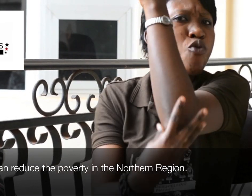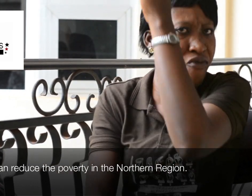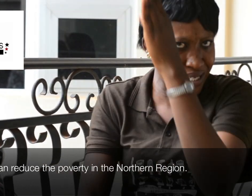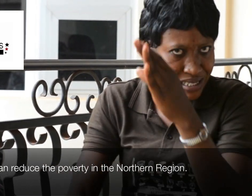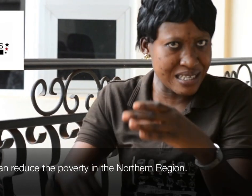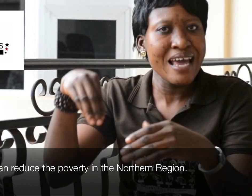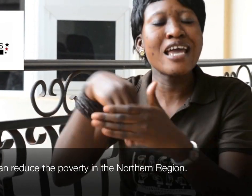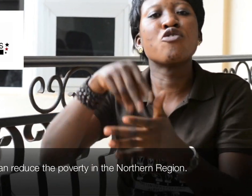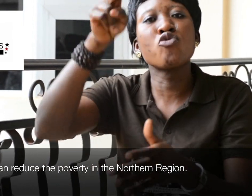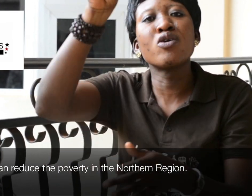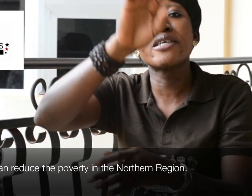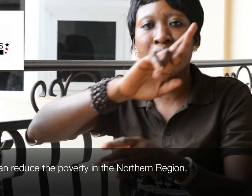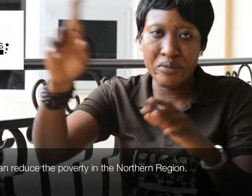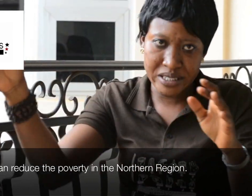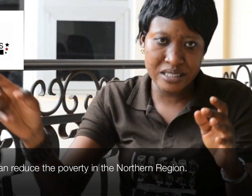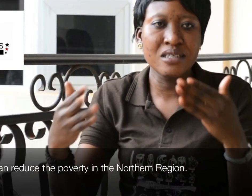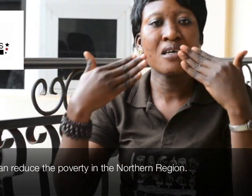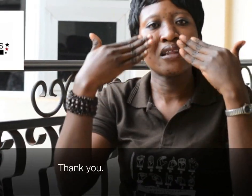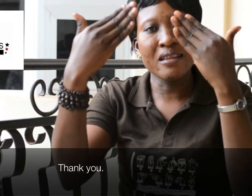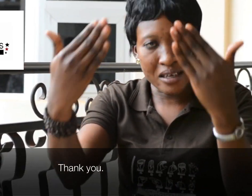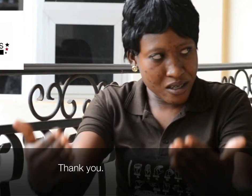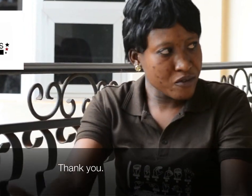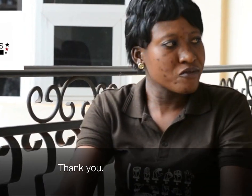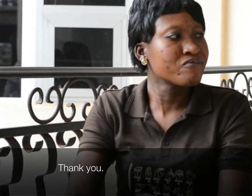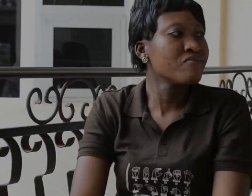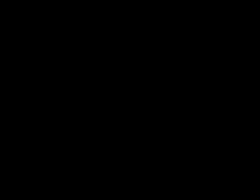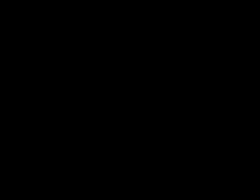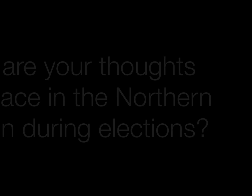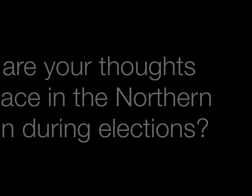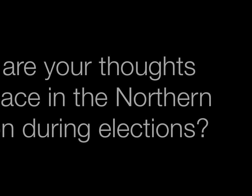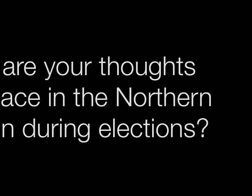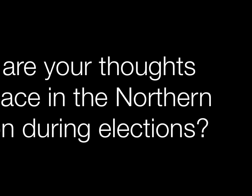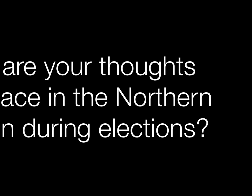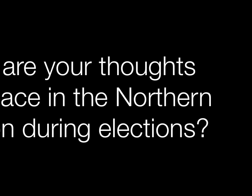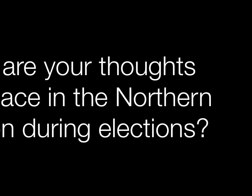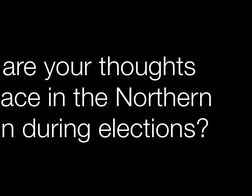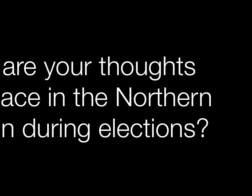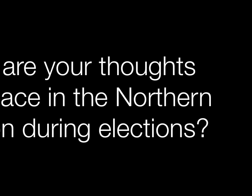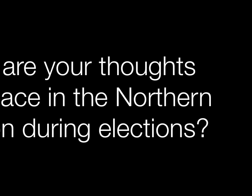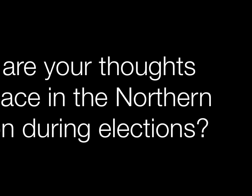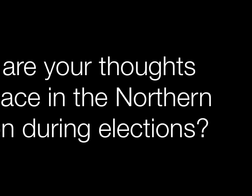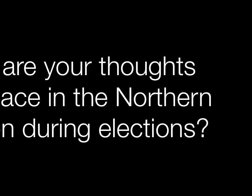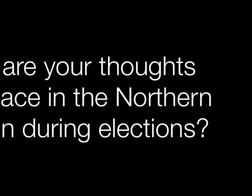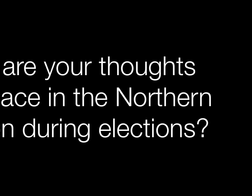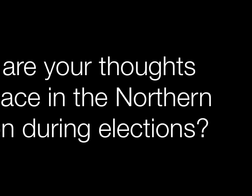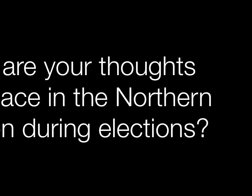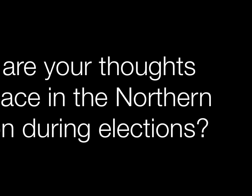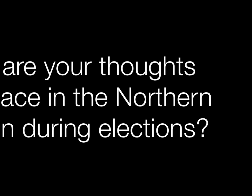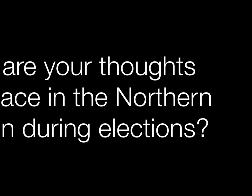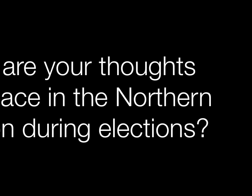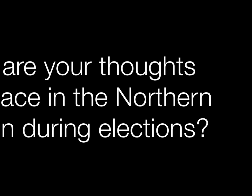poverty in the Northern region. Thank you. Now, I want you to talk about peace.